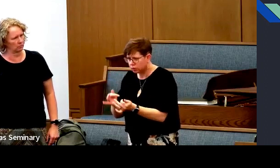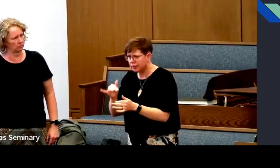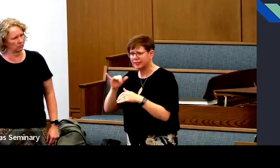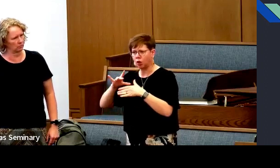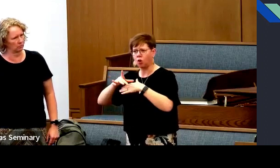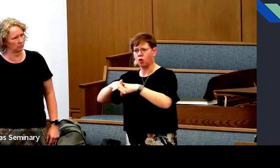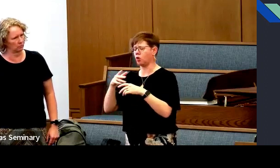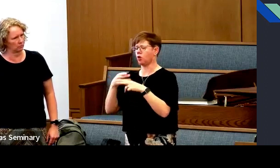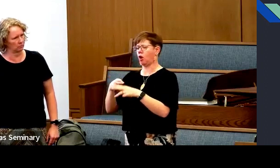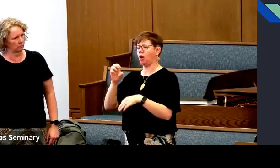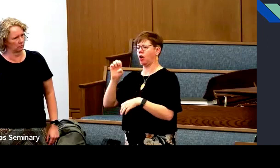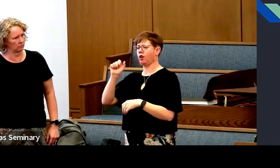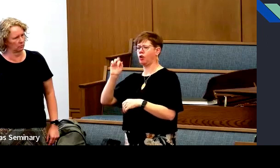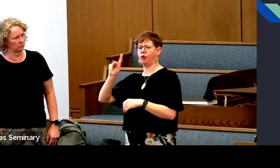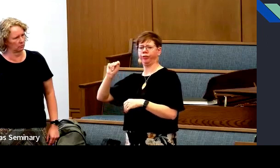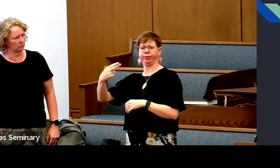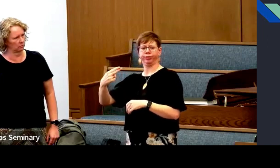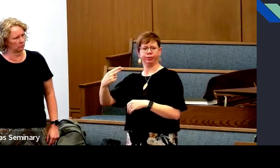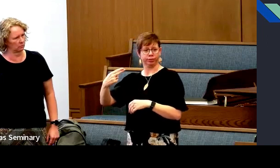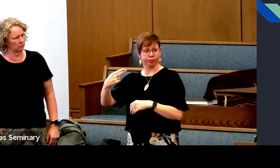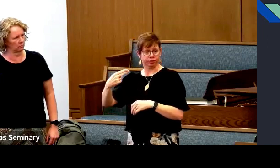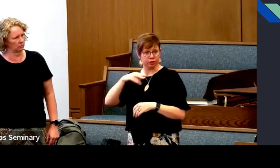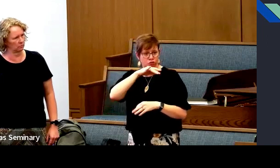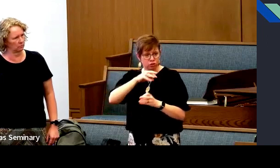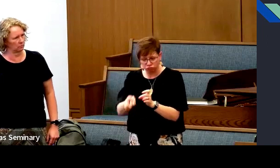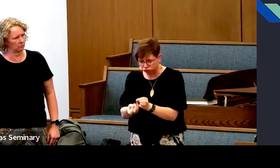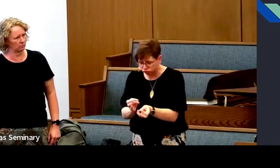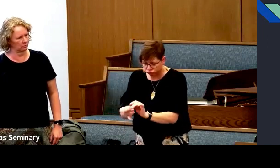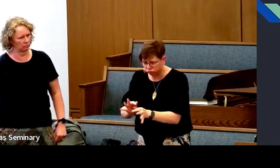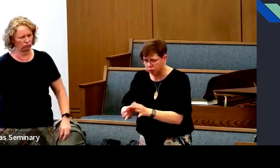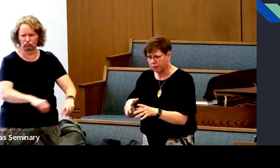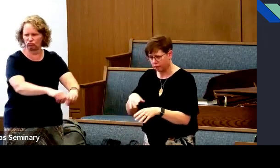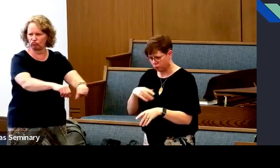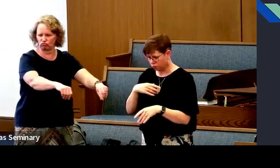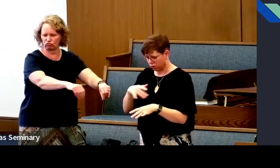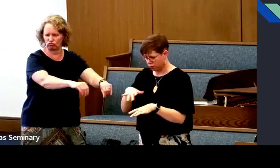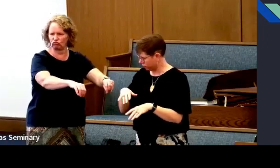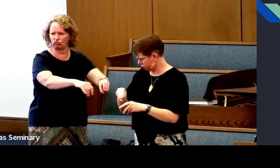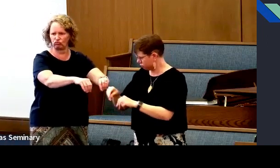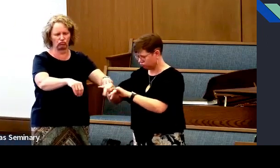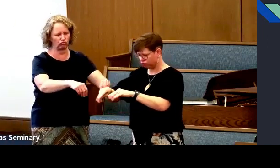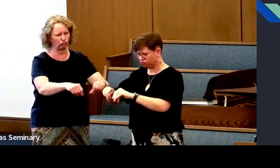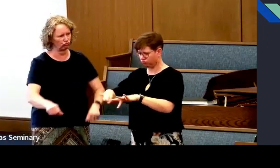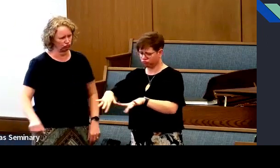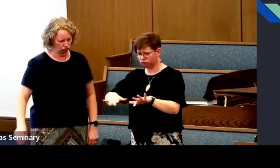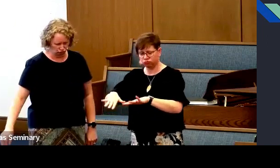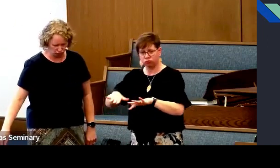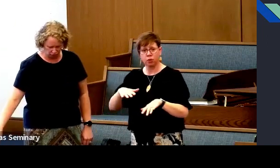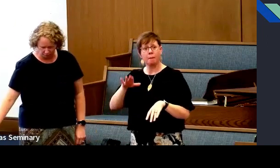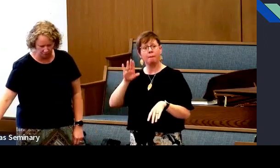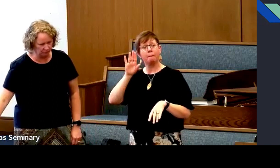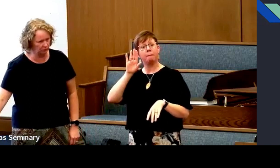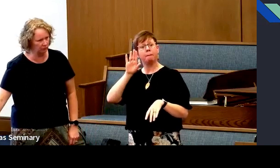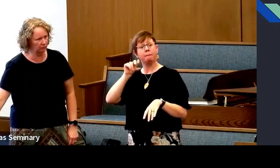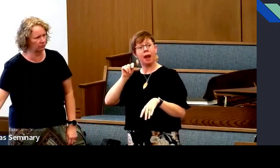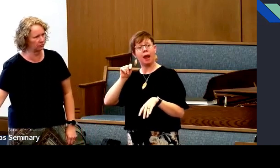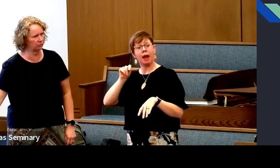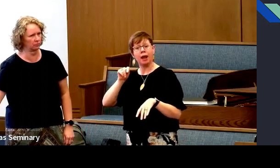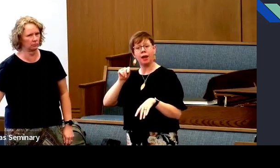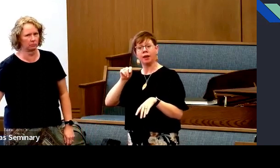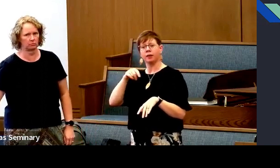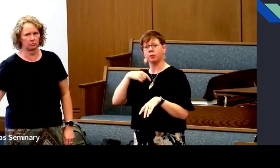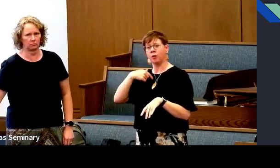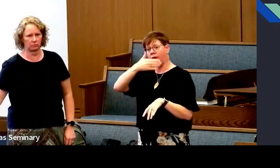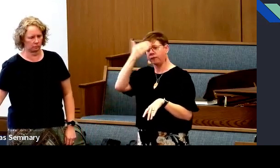and everything. And that's, that's earth that, that there's the dirt and,